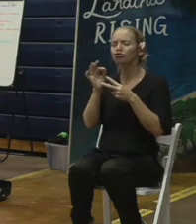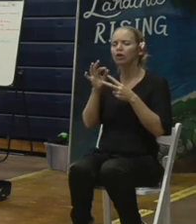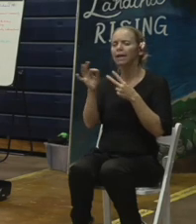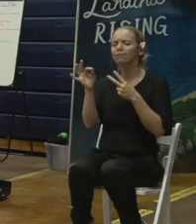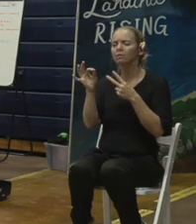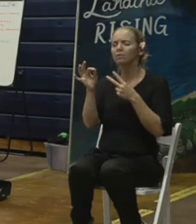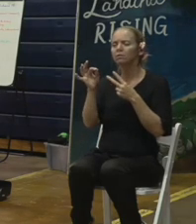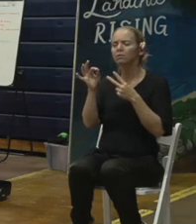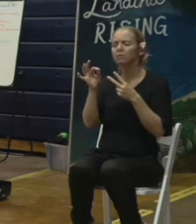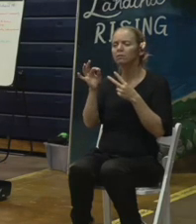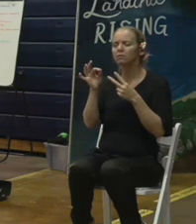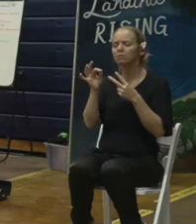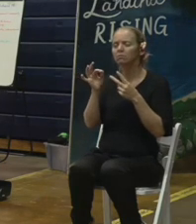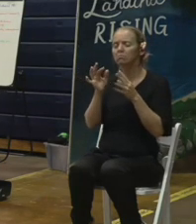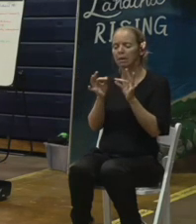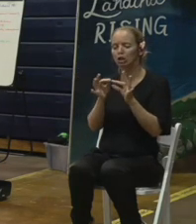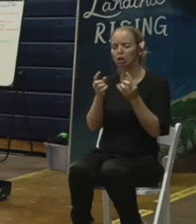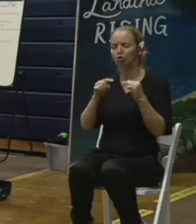Yes? Yes?